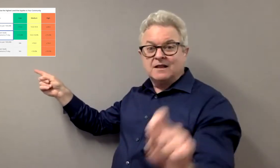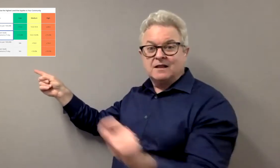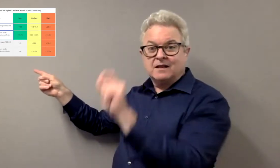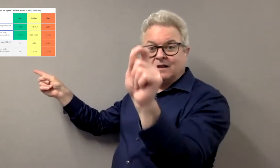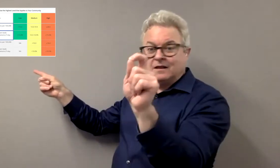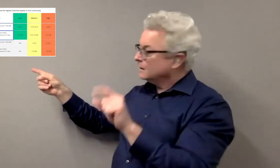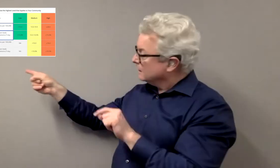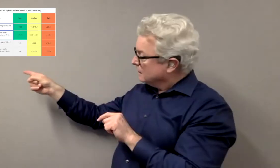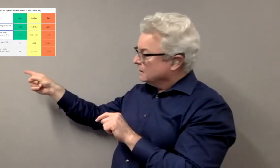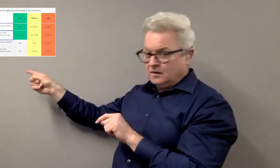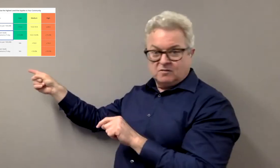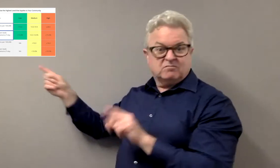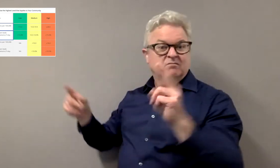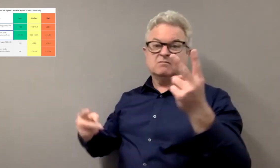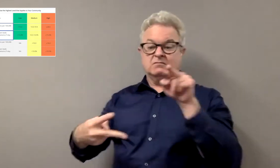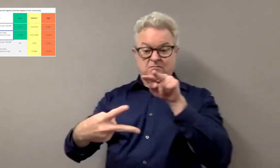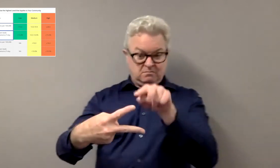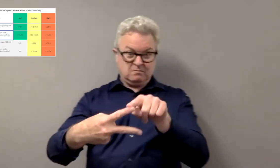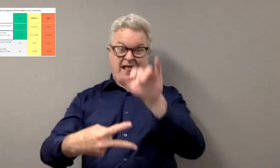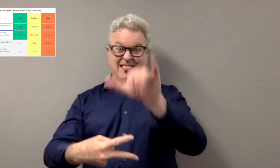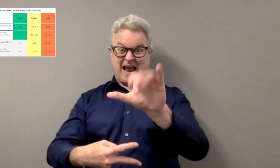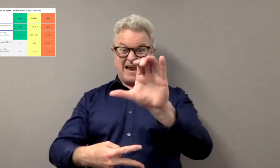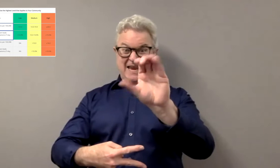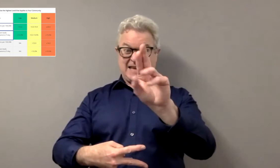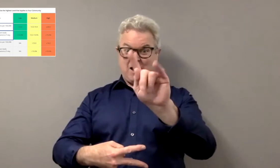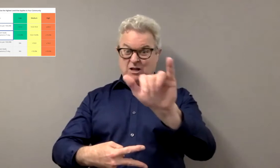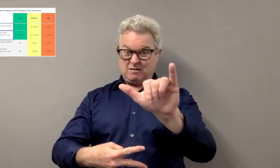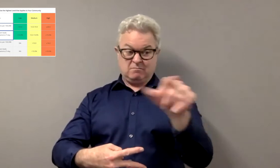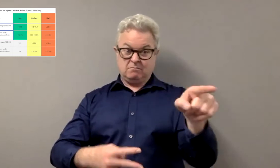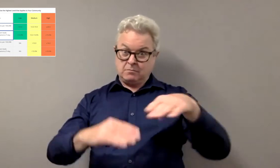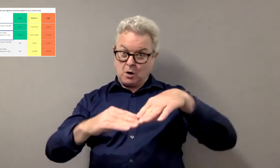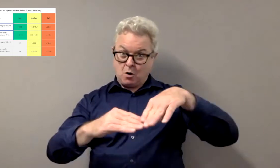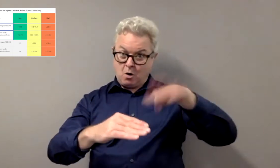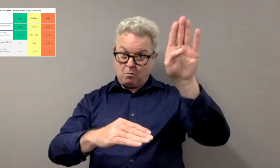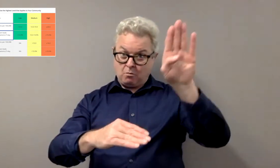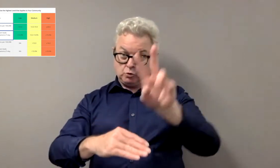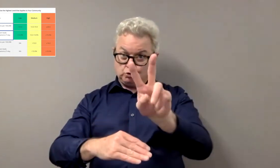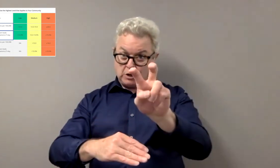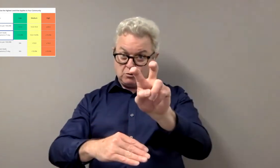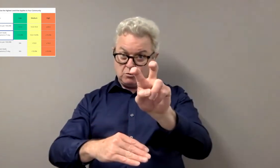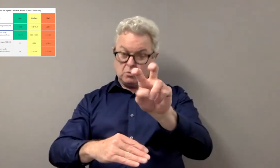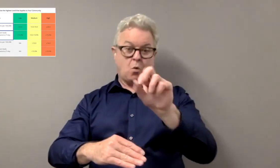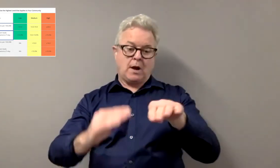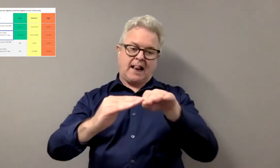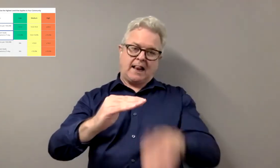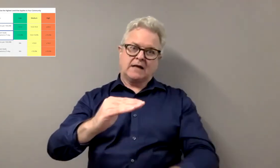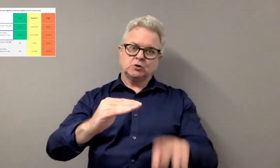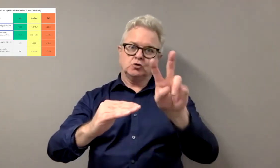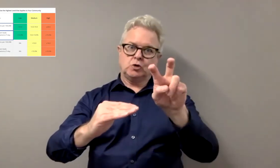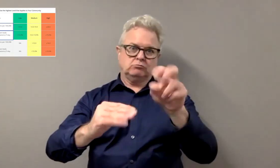So if you look at the red circle, they have determined that number of 200. So each county, if they are above 200 or less